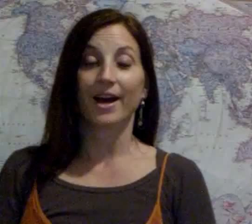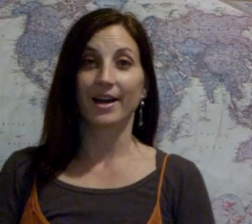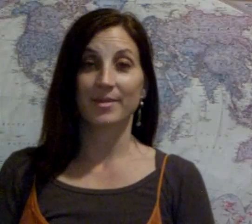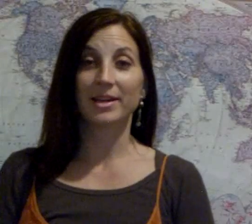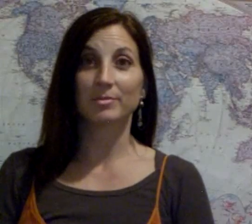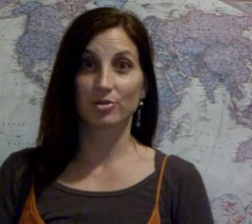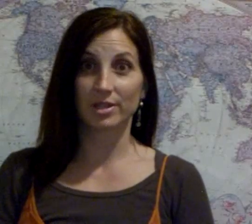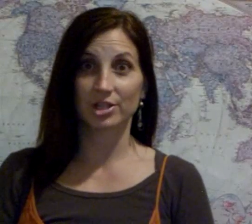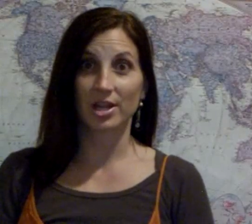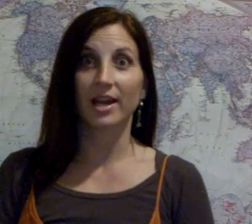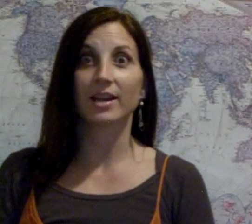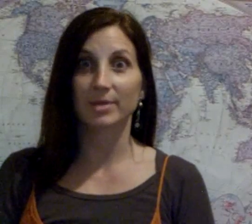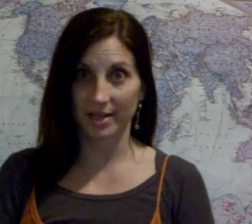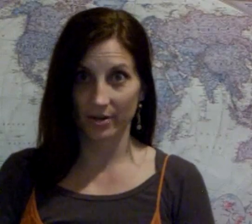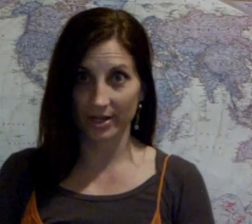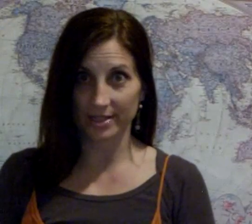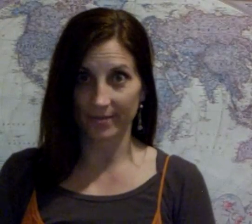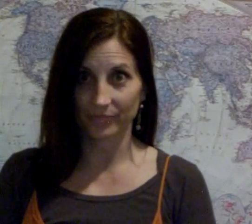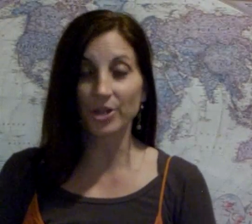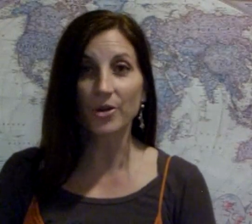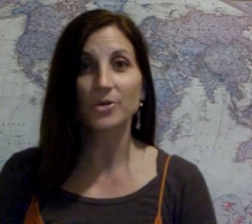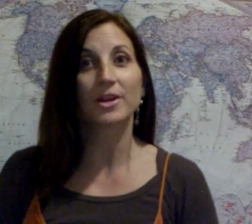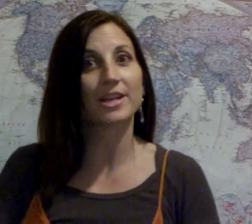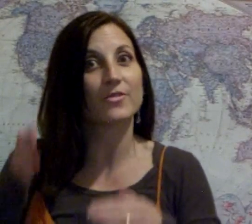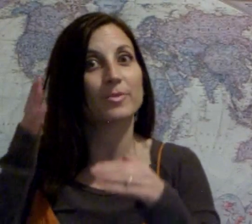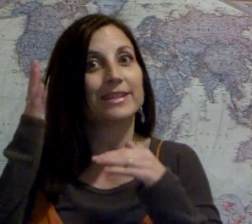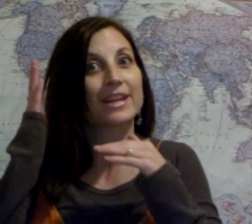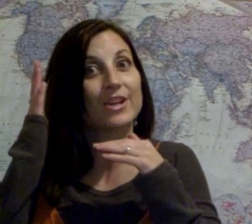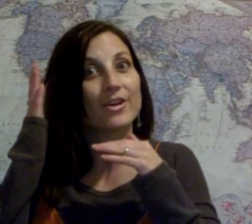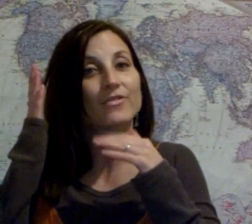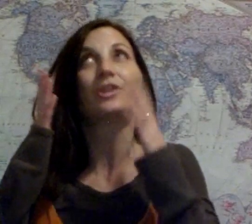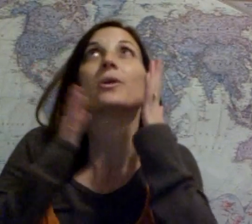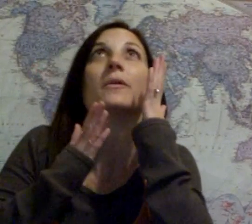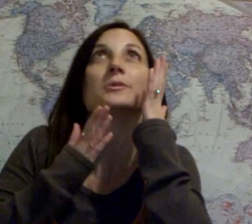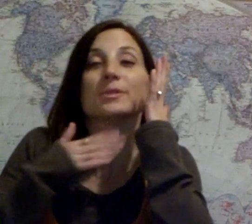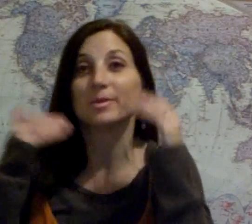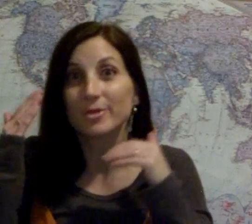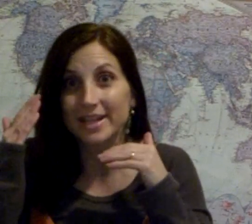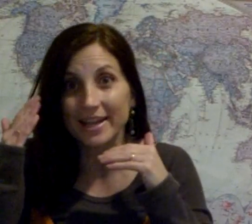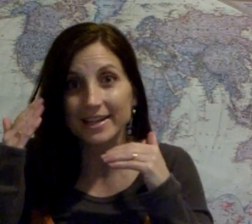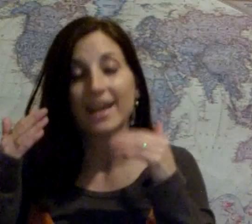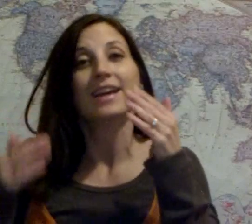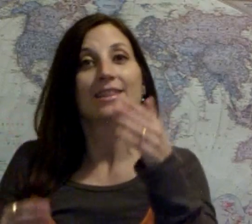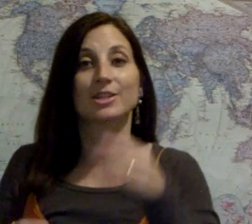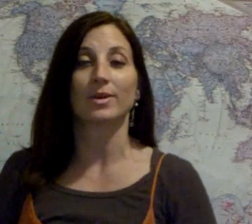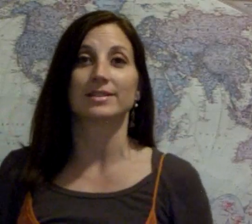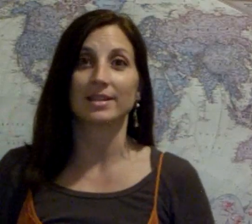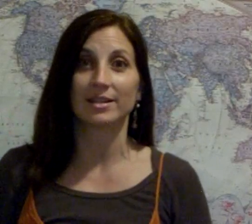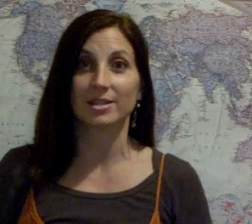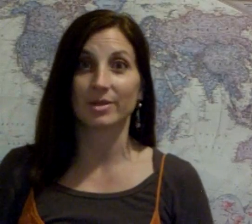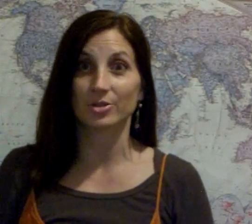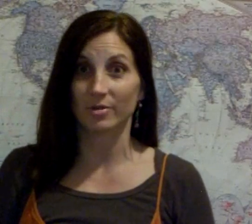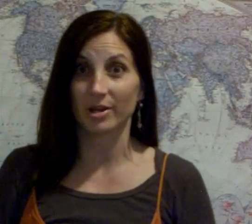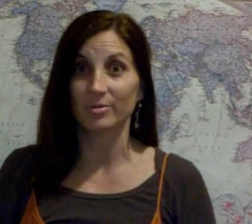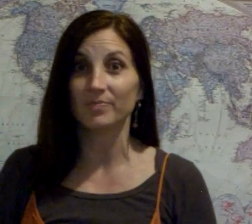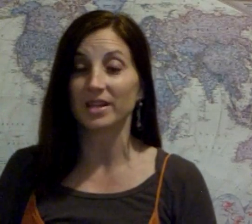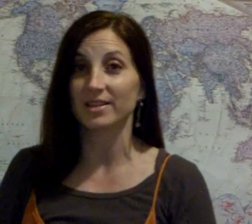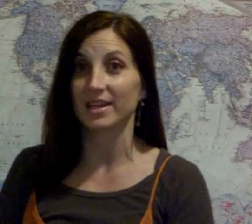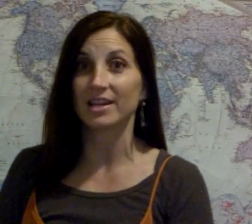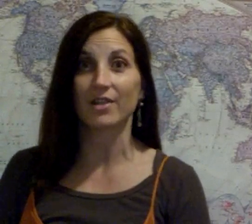Hi, my name's Trish, and I'm a Tanner Exit. You know, you can never be tan enough, and you'll always want to be more tan. That's why I studied a semester in Melbourne, and at the end,